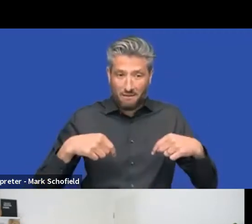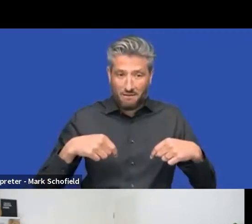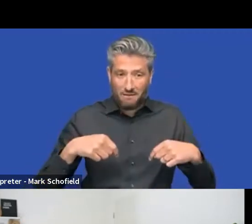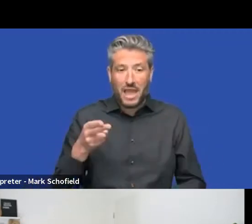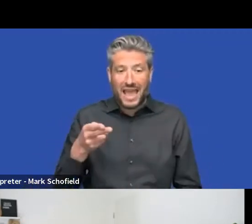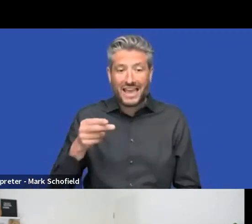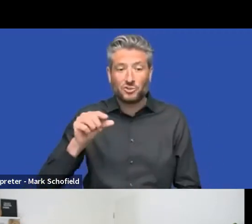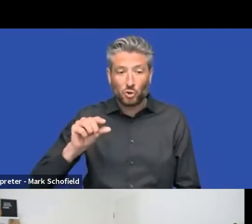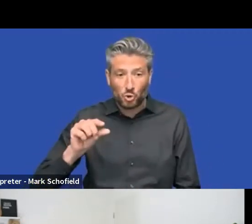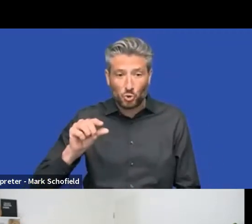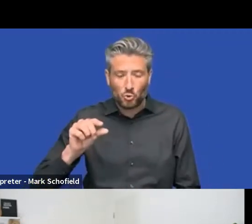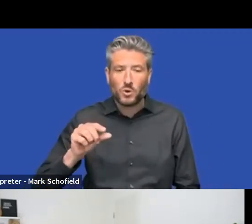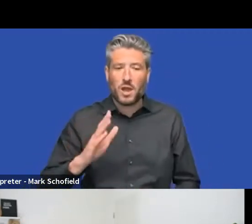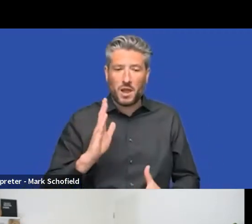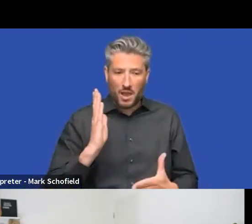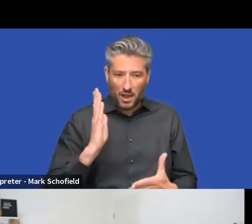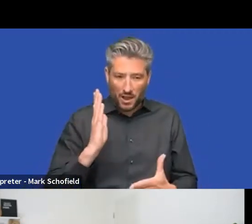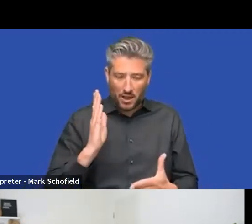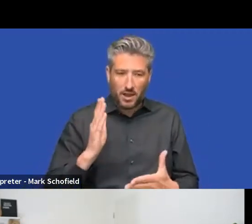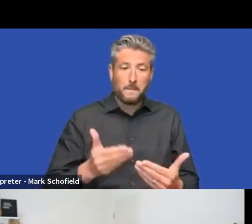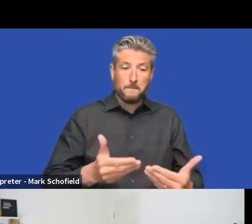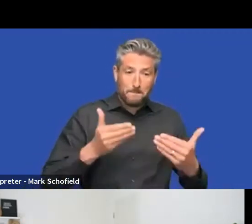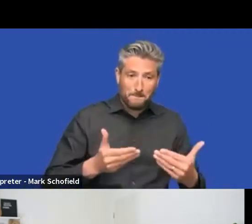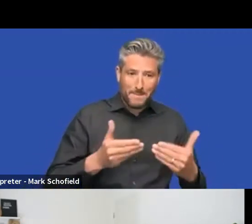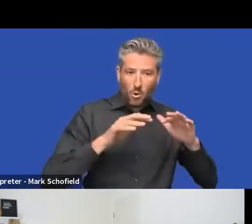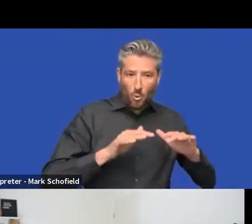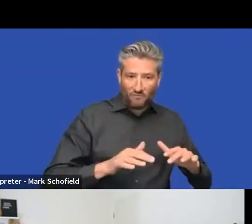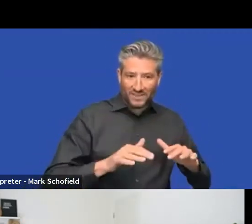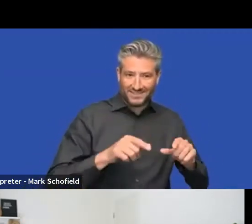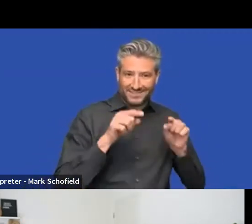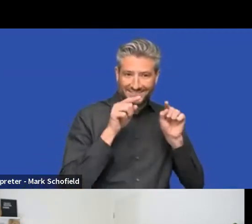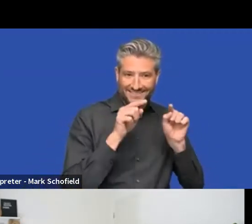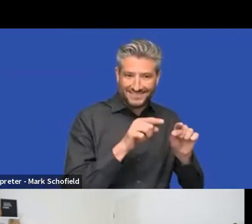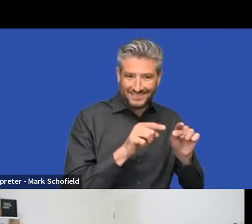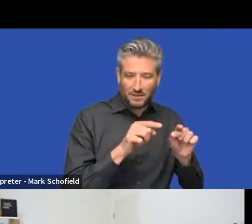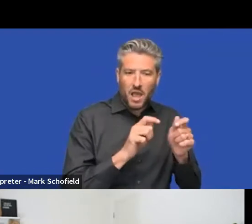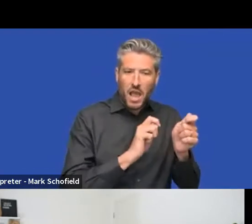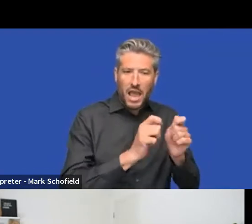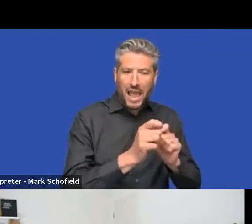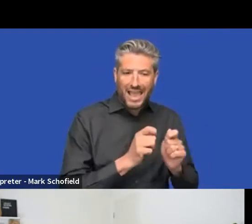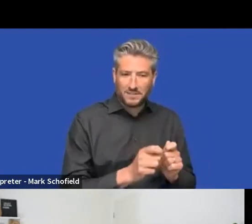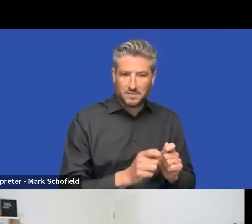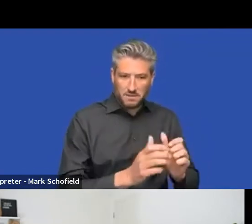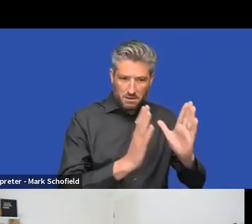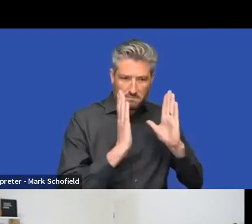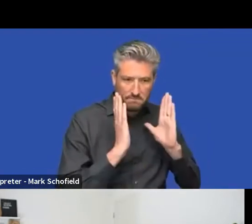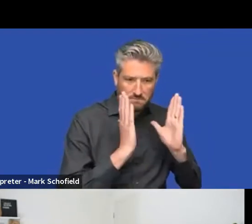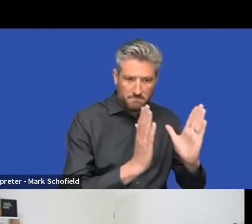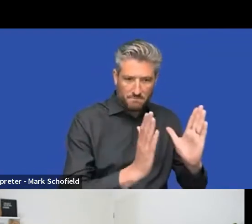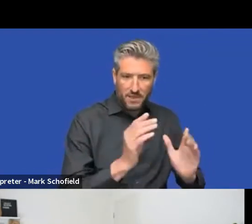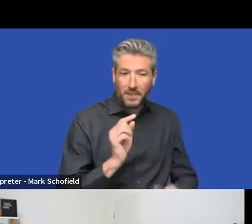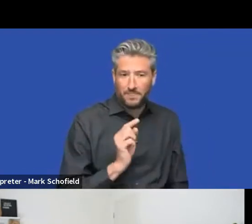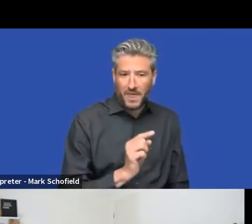So like the, the application that the editors use. So that's, that's just to, to make sure that everybody's on the same page. Uh,